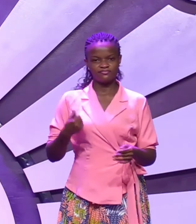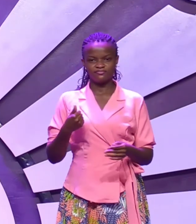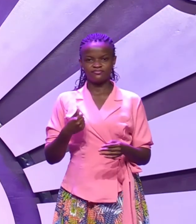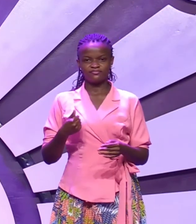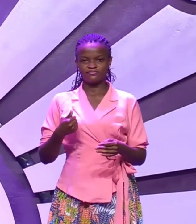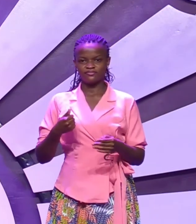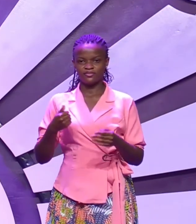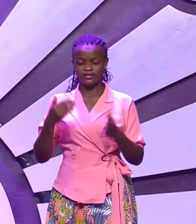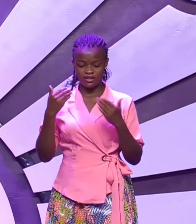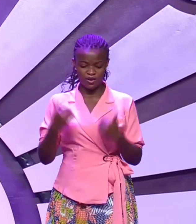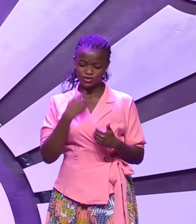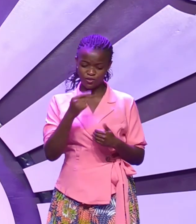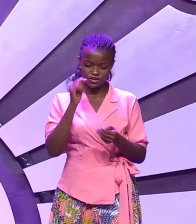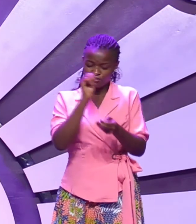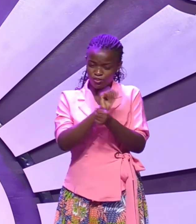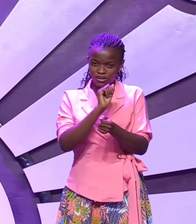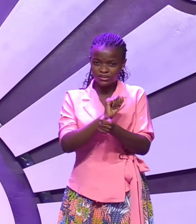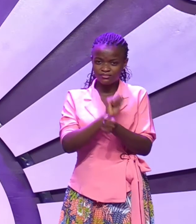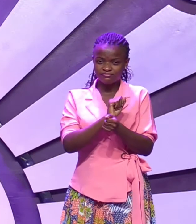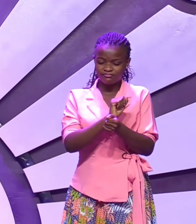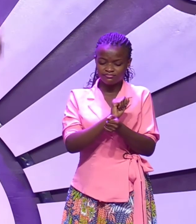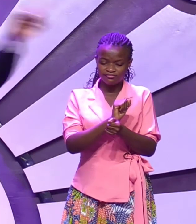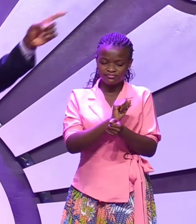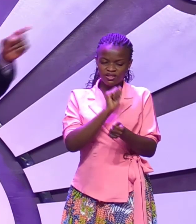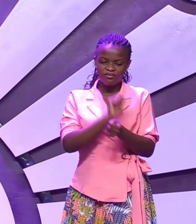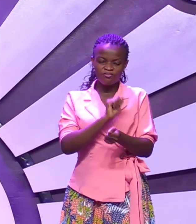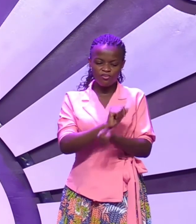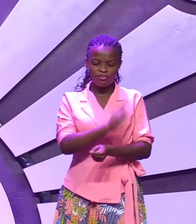he told Paul Paul I'm not going to remove that son